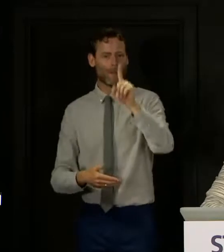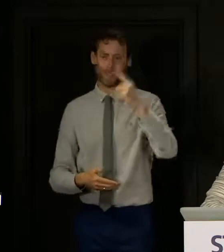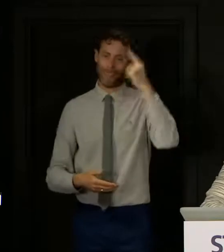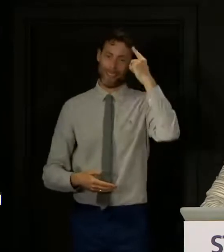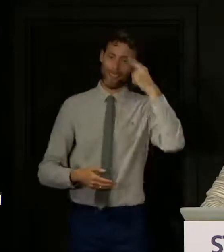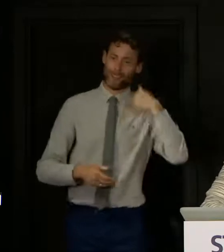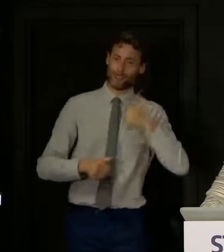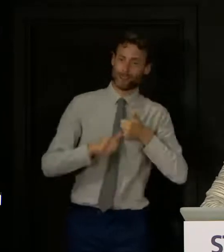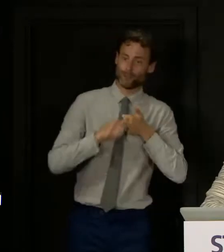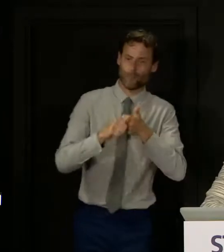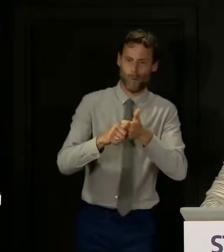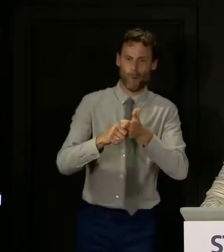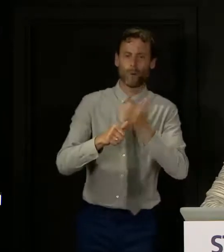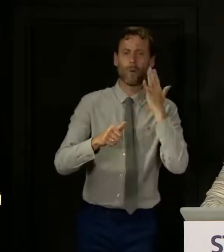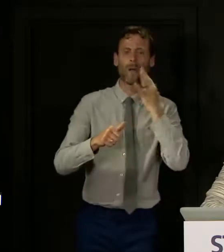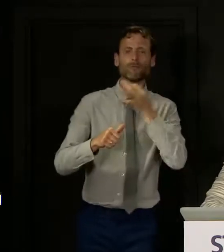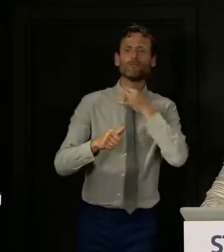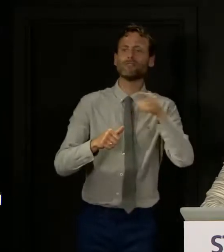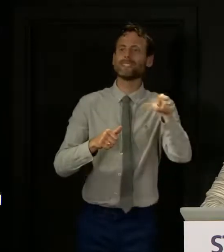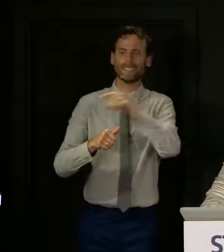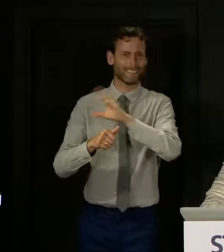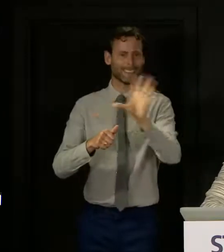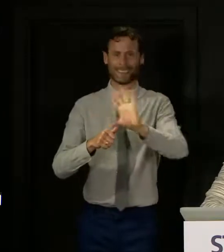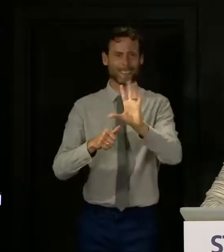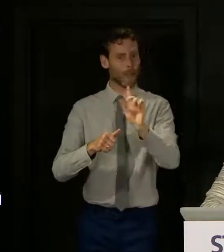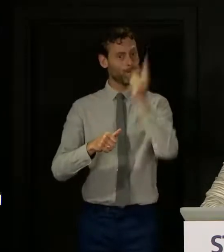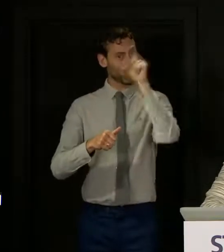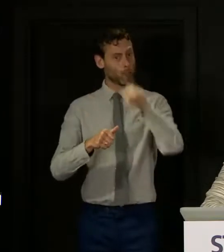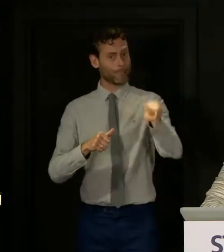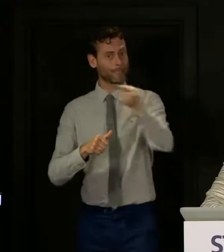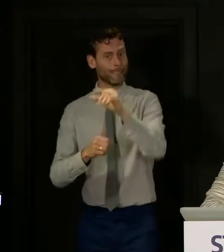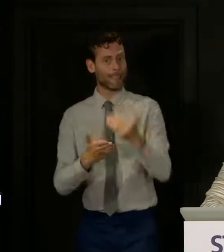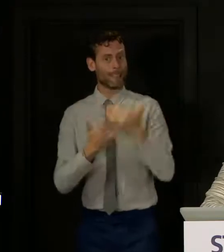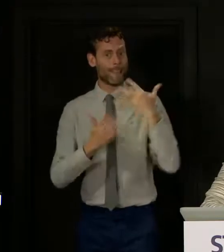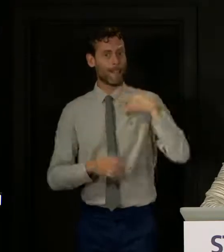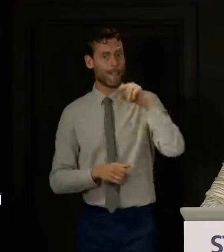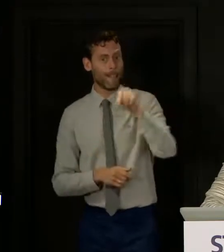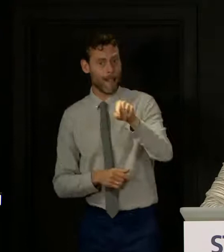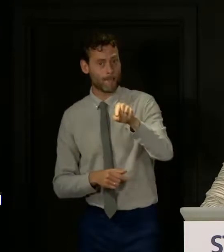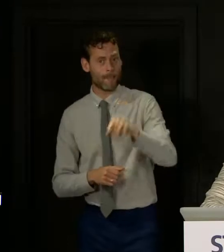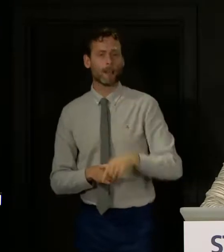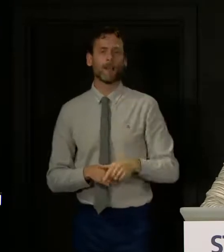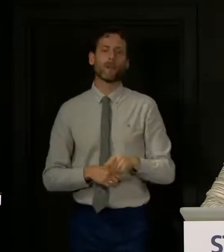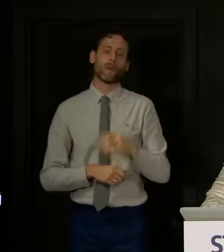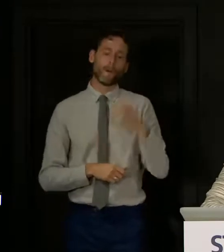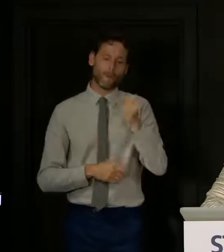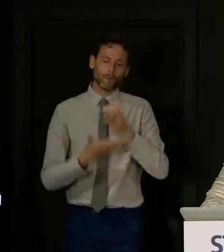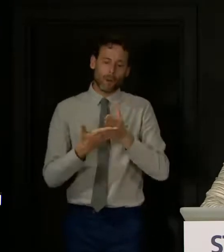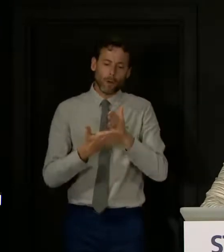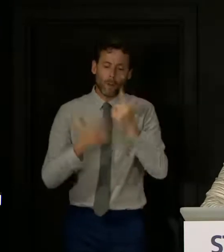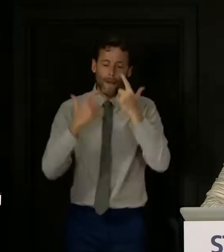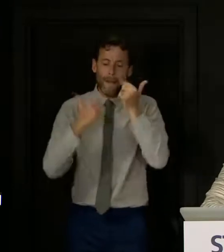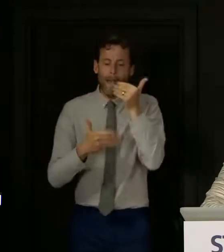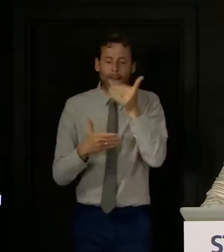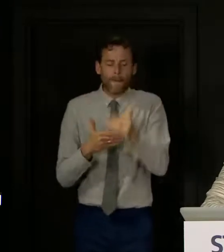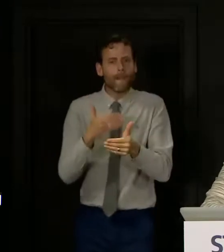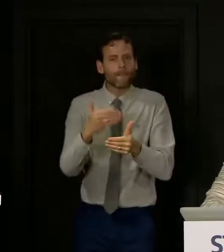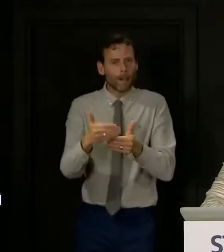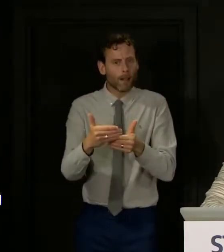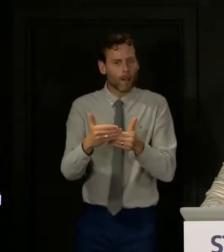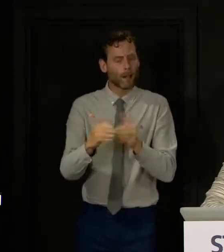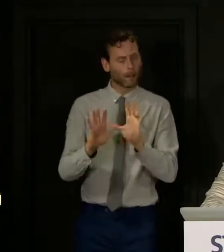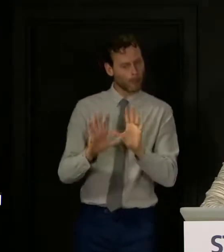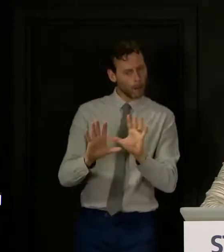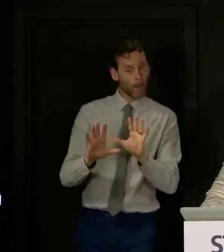people's lives at risk unnecessarily. We've got to continue, as we have been doing, taking careful, cautious steps with the confidence